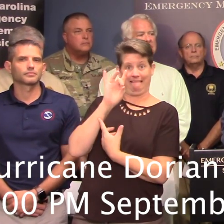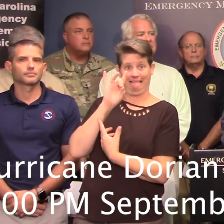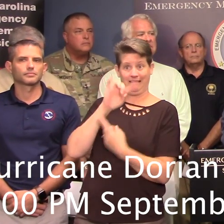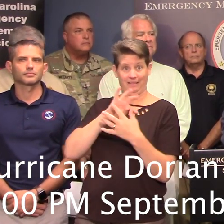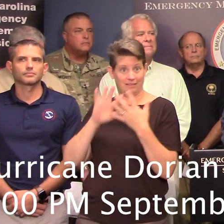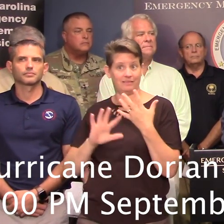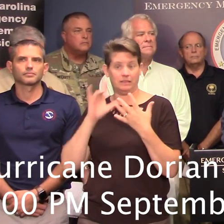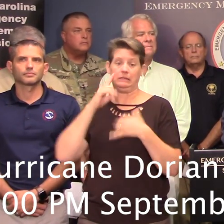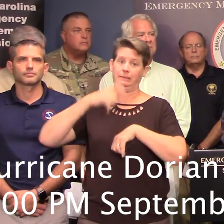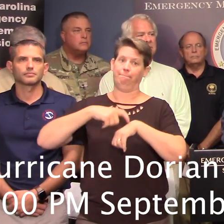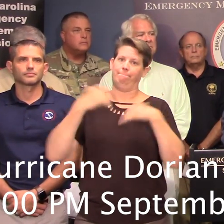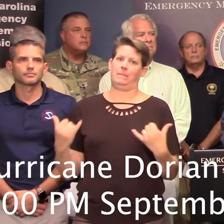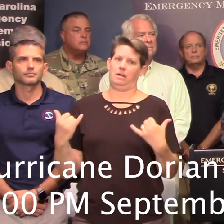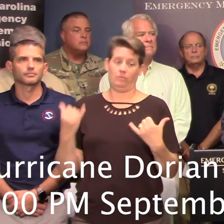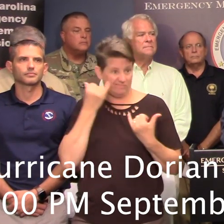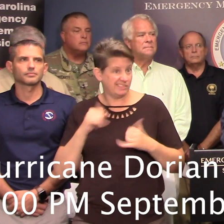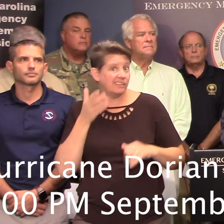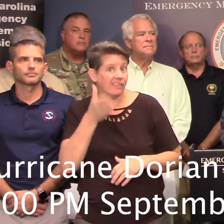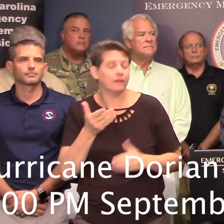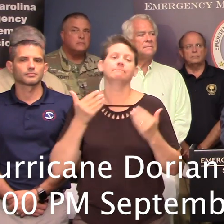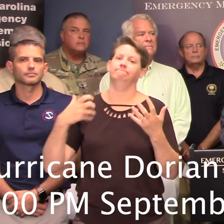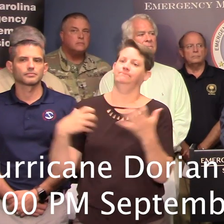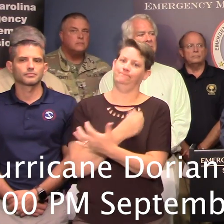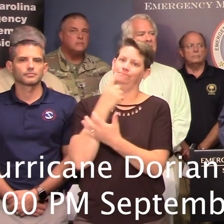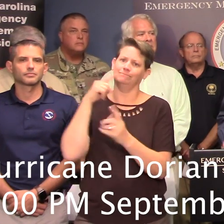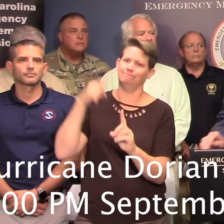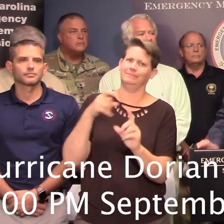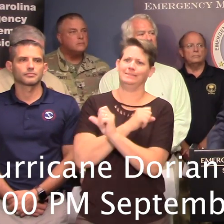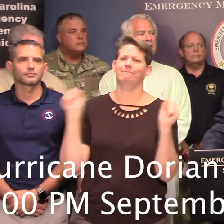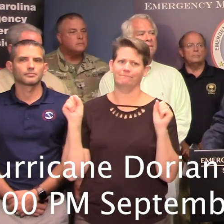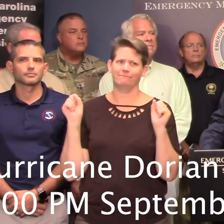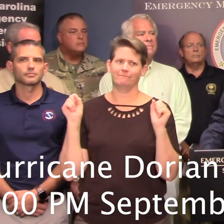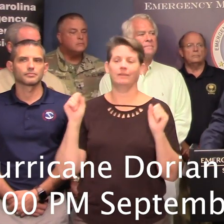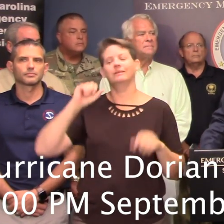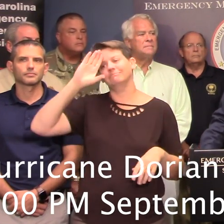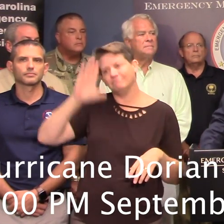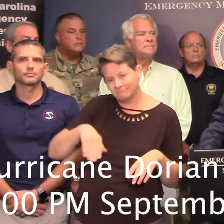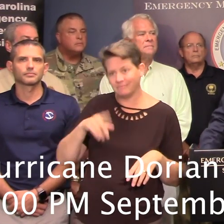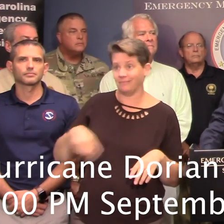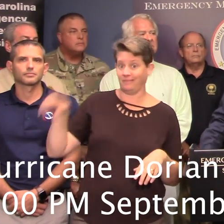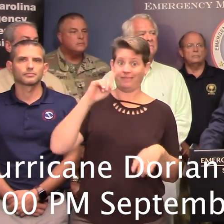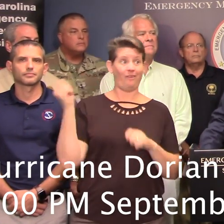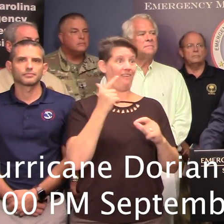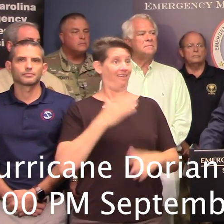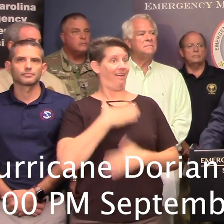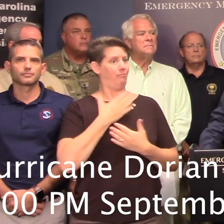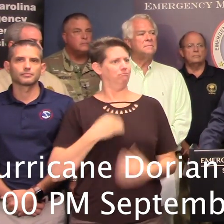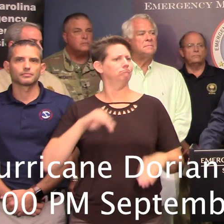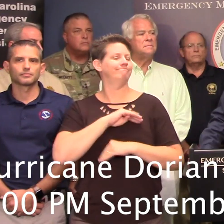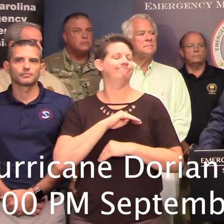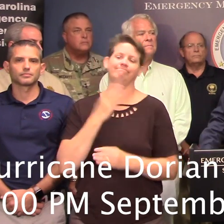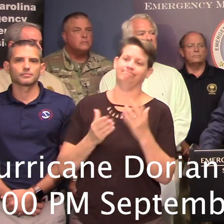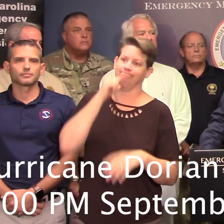to leave is now, if you're still here, to be safe. We know that we can't make everyone happy with these actions and these